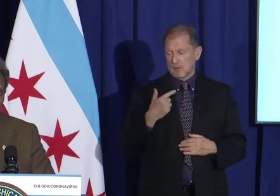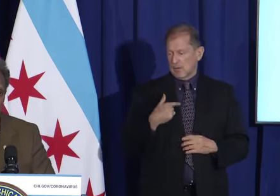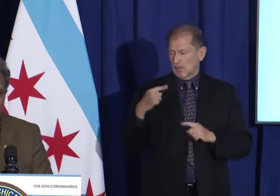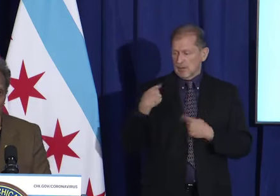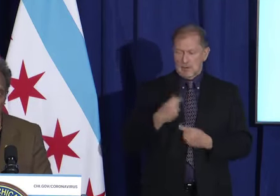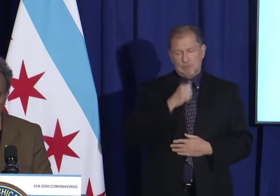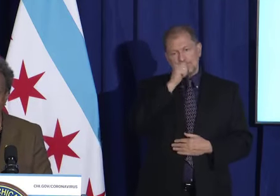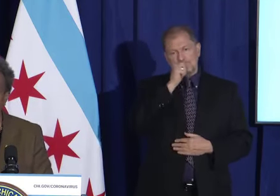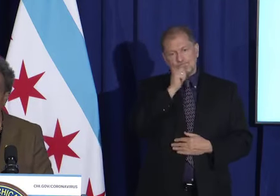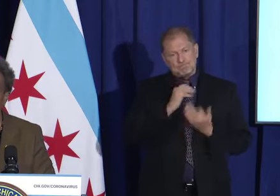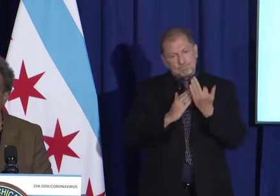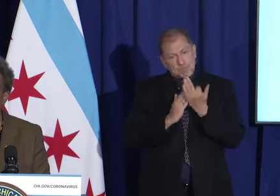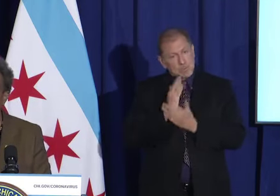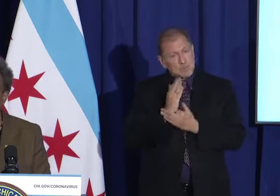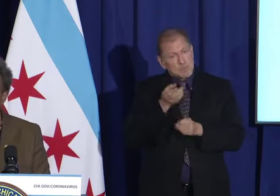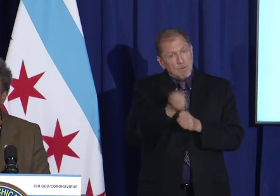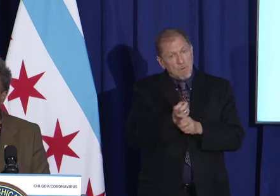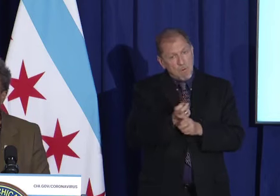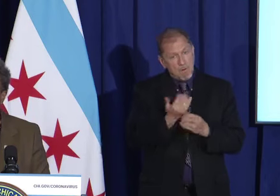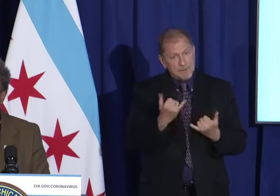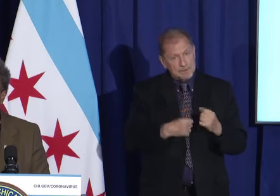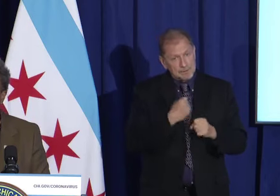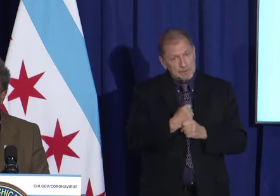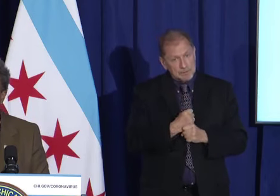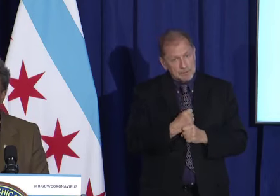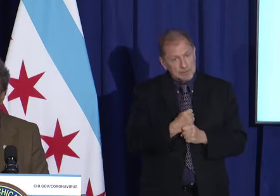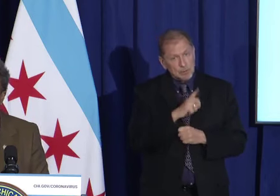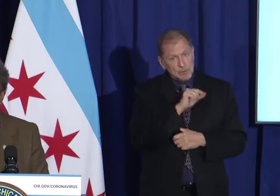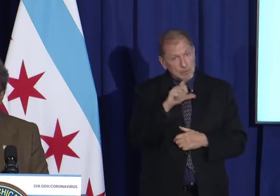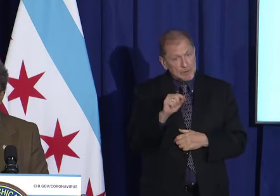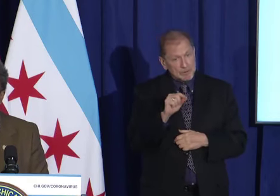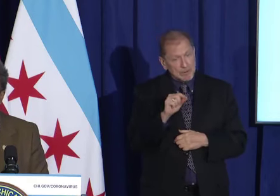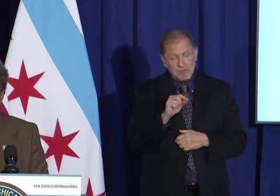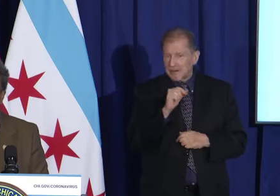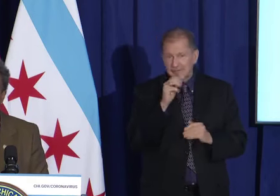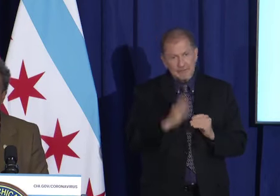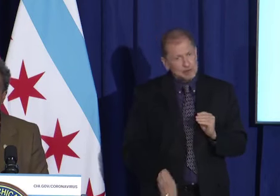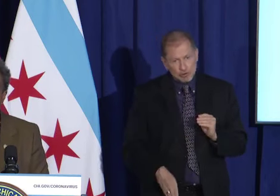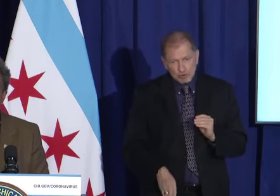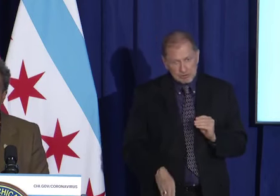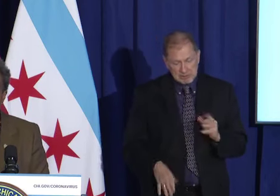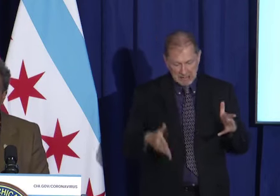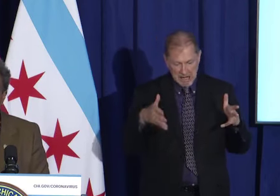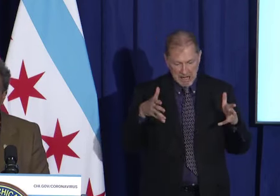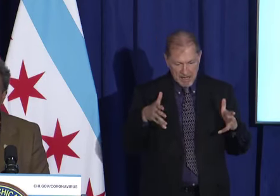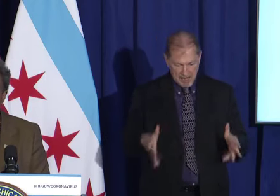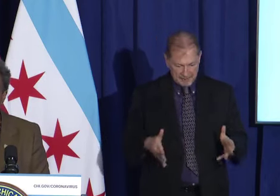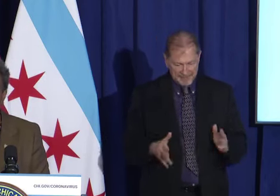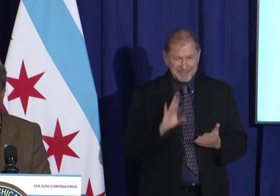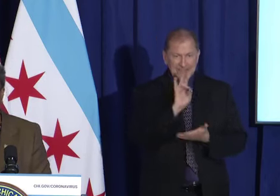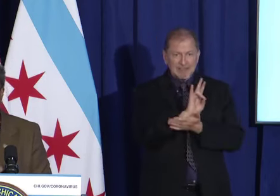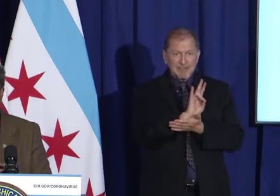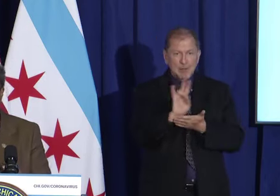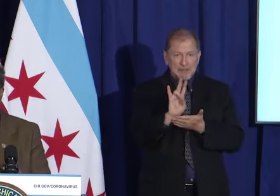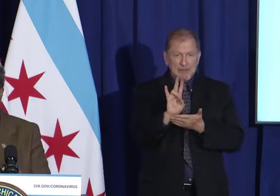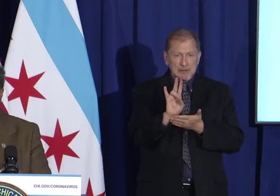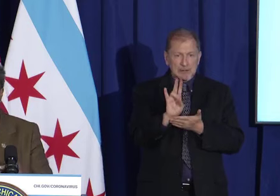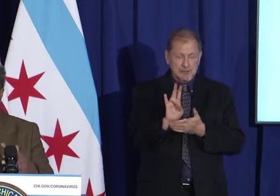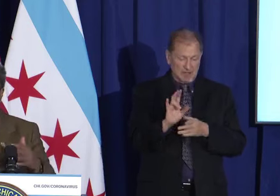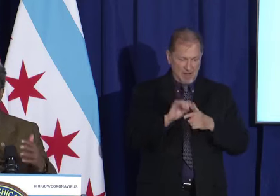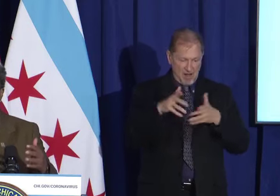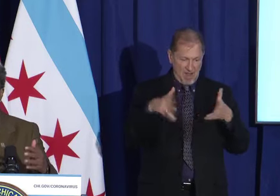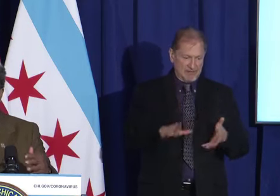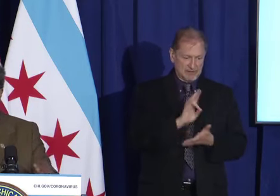year, and it's not over. these next seven weeks are going to be crucial, crucial in how we